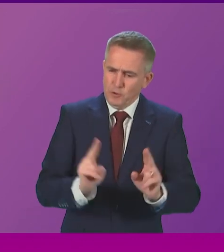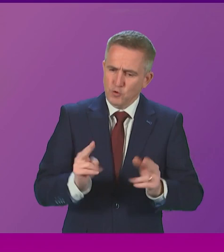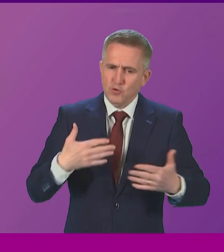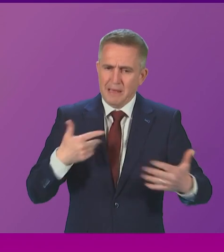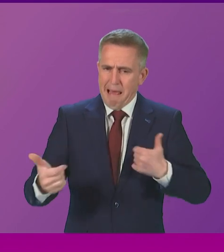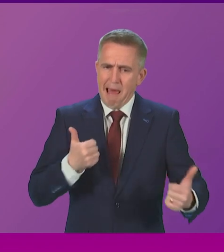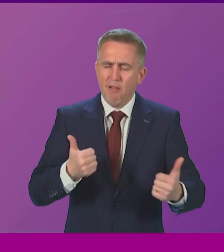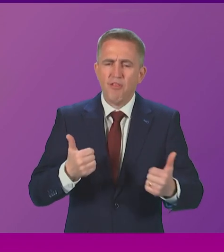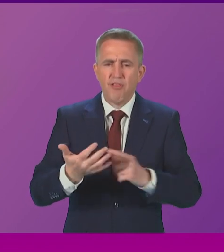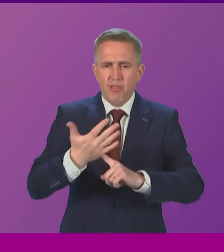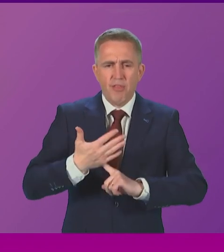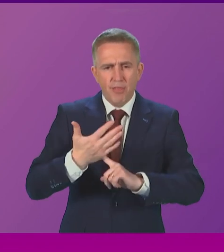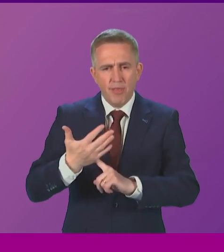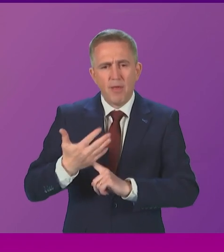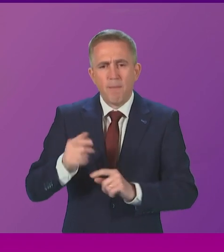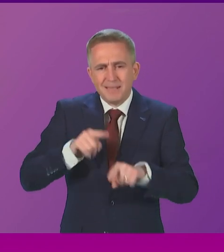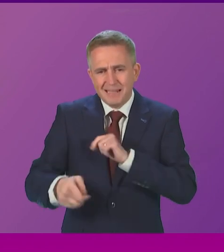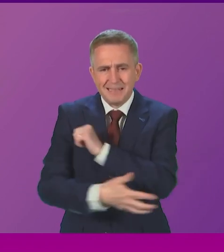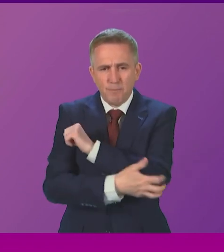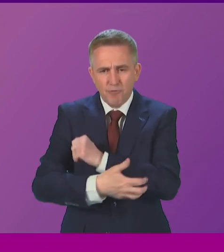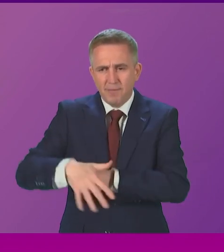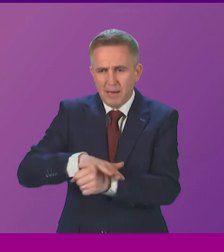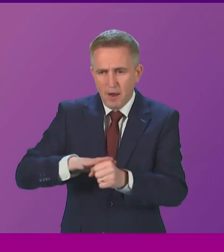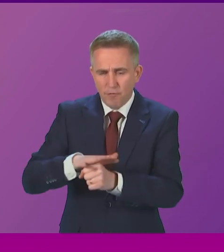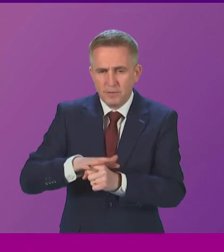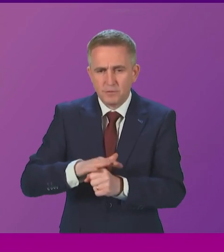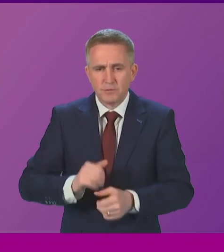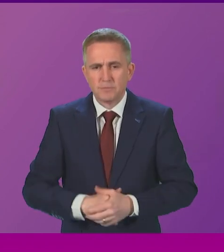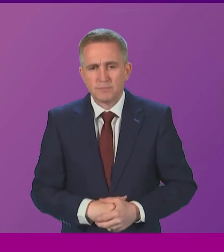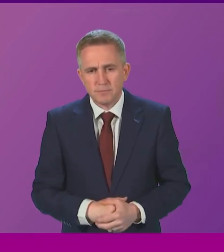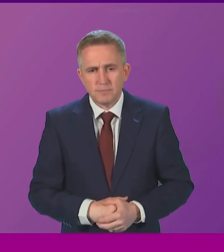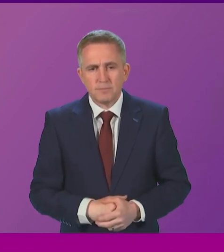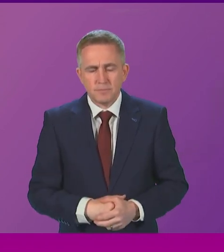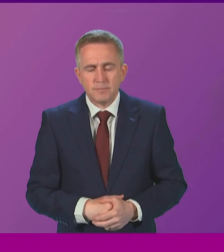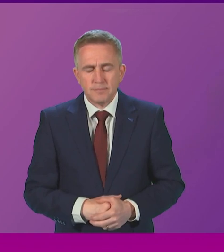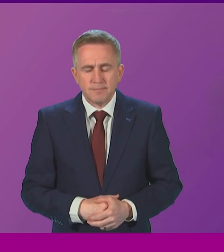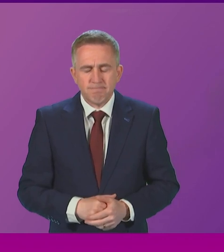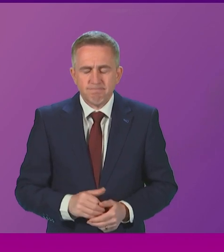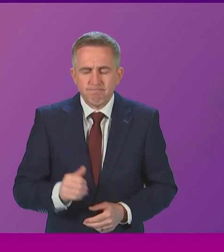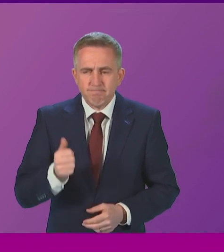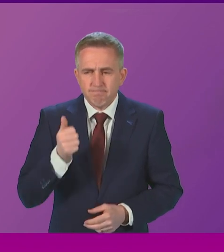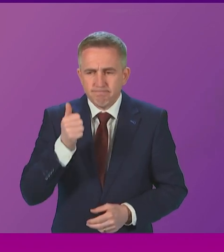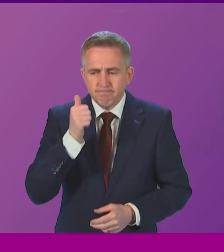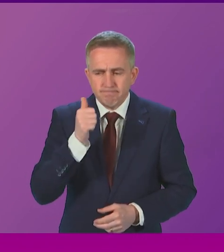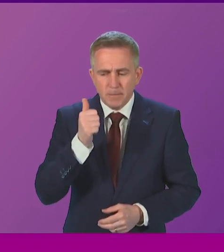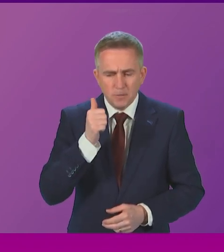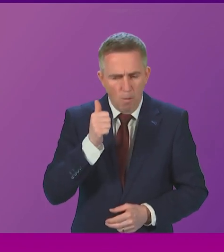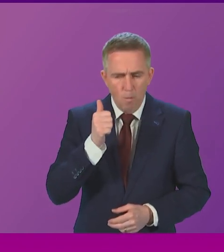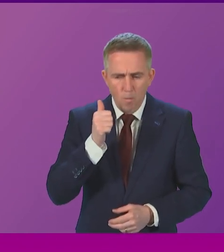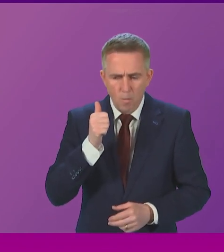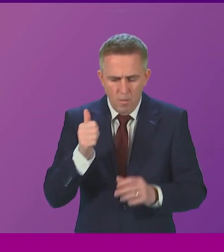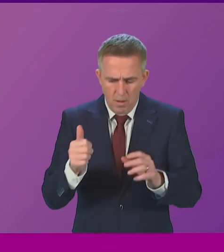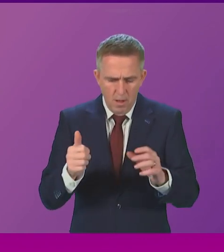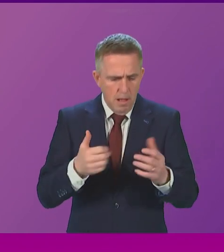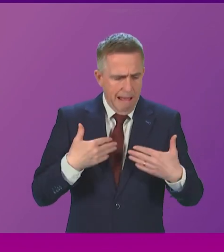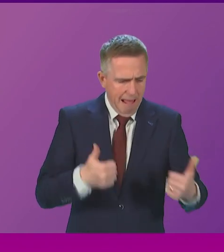affect those from the most deprived areas? Minister. So, we absolutely recognise the clear and inextricable links